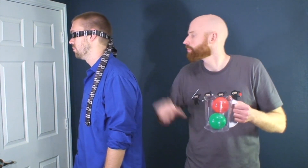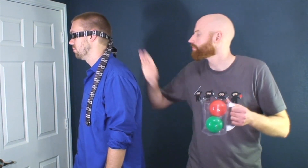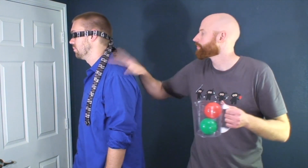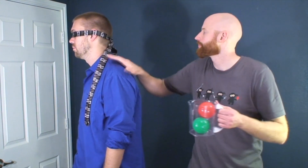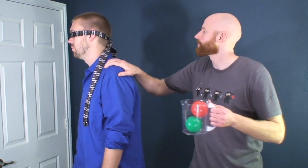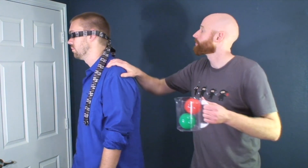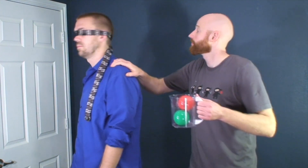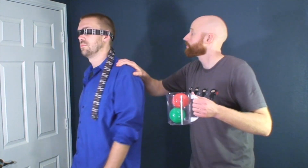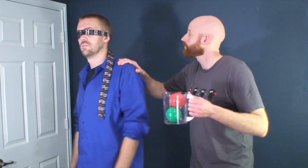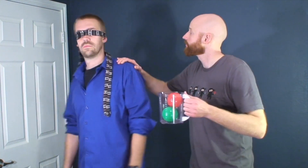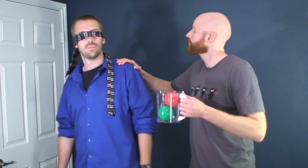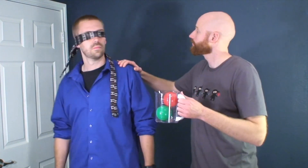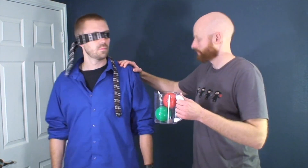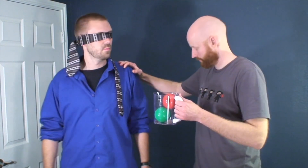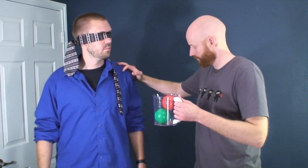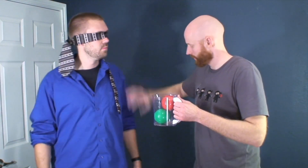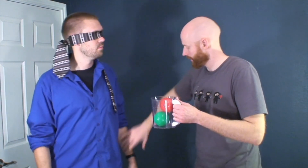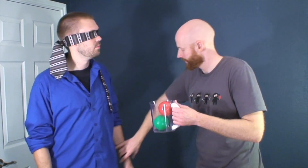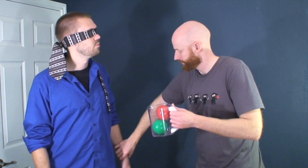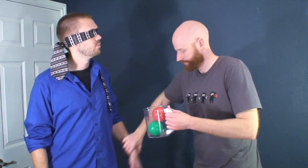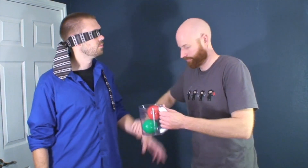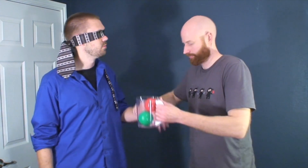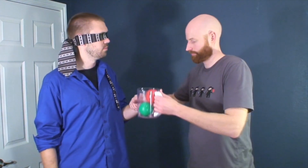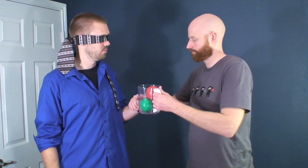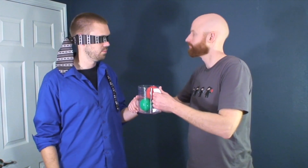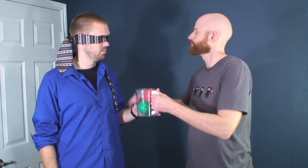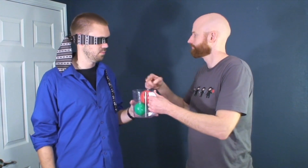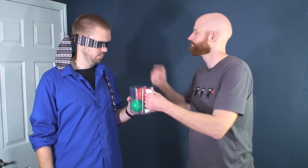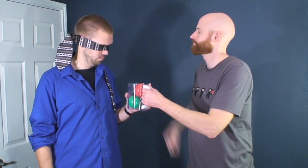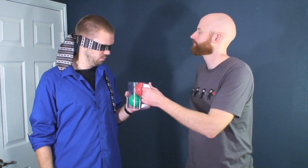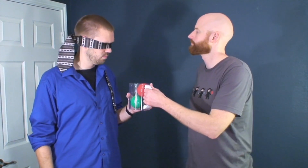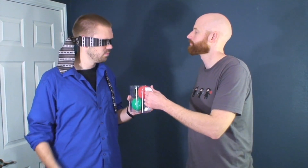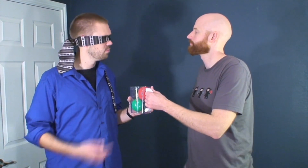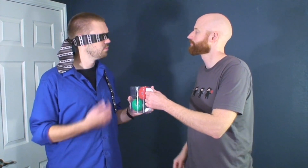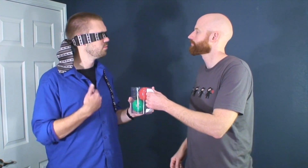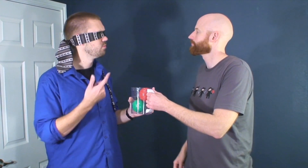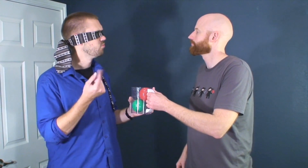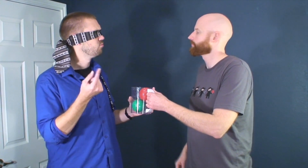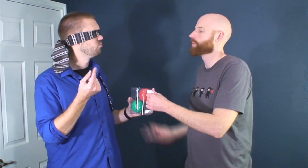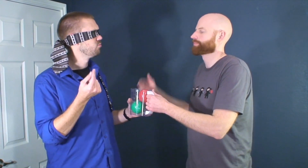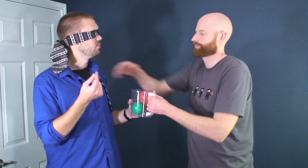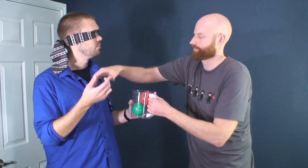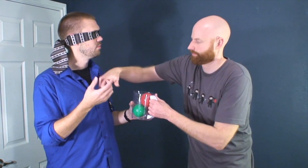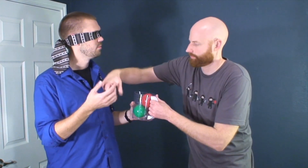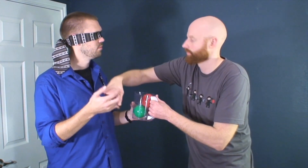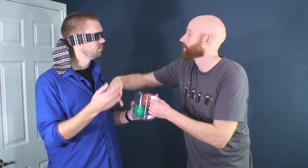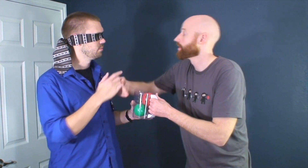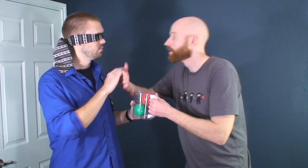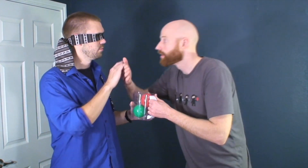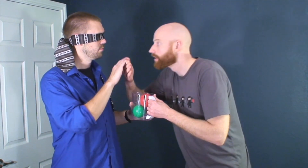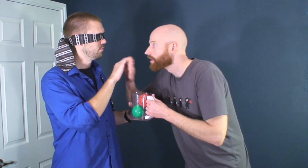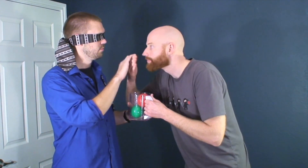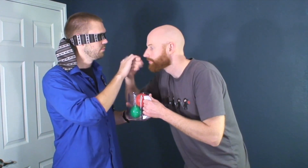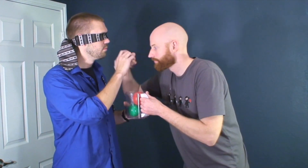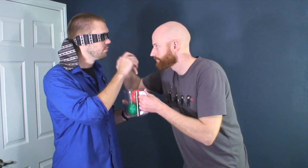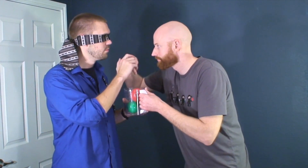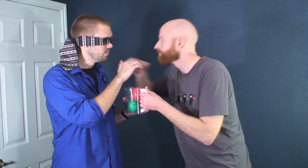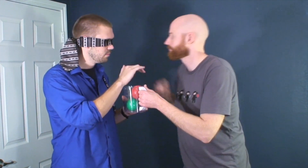there you go uh what am i doing just give this a whiff oh